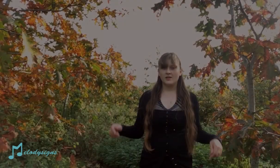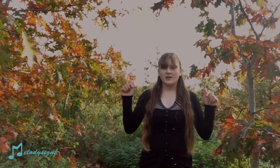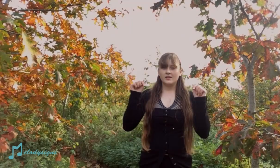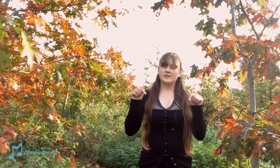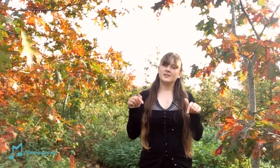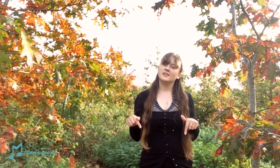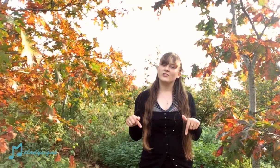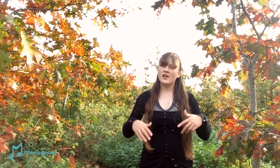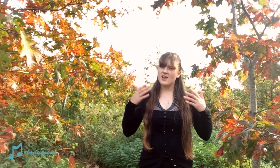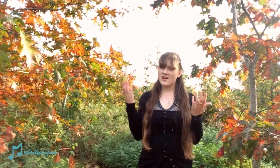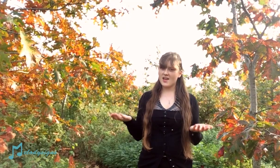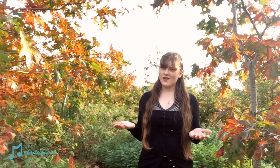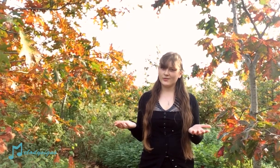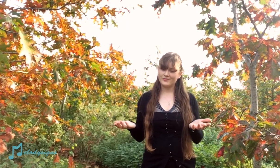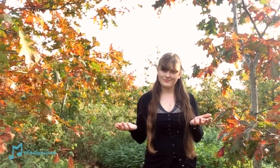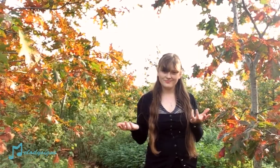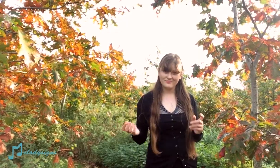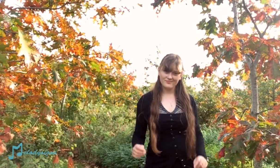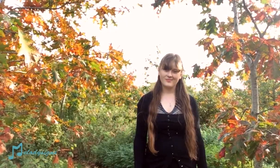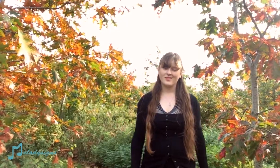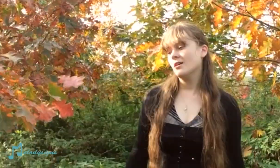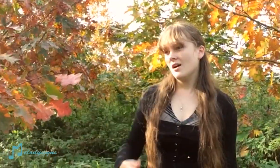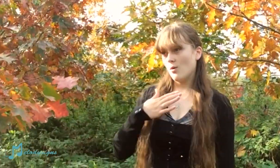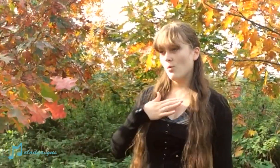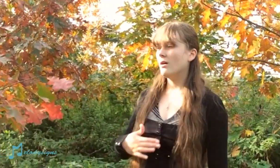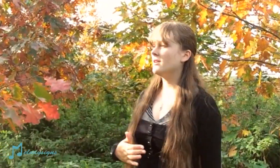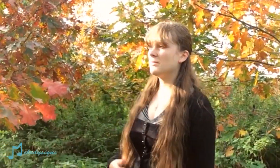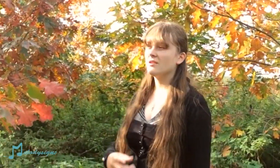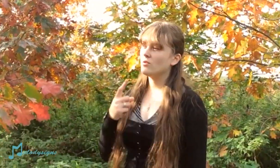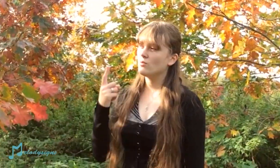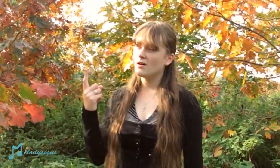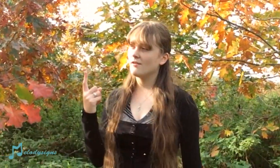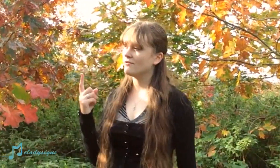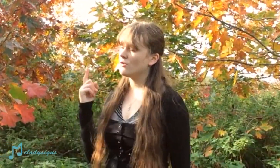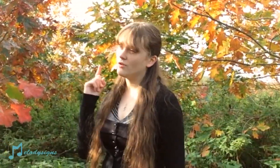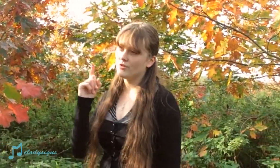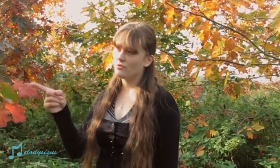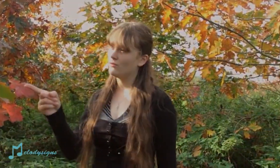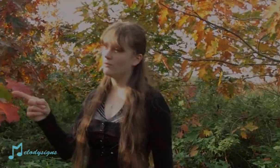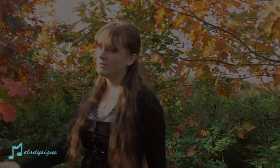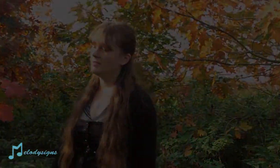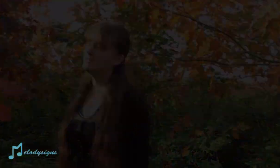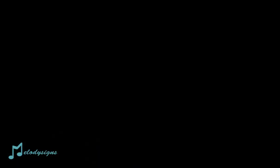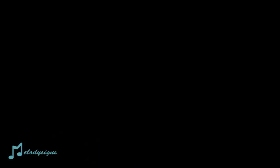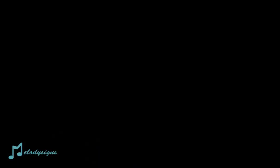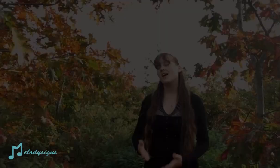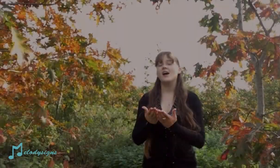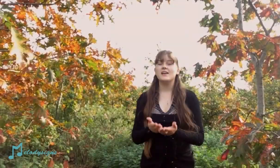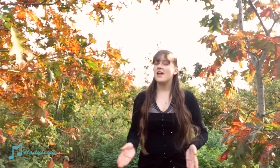Here and out, I want to be the one for you And